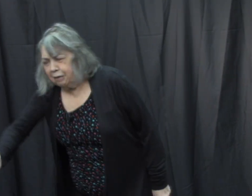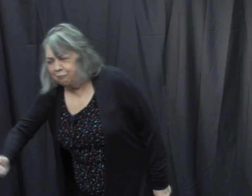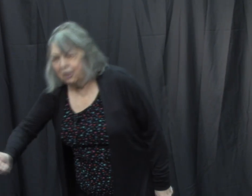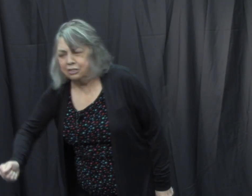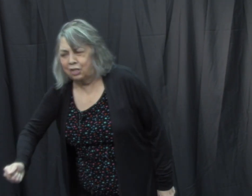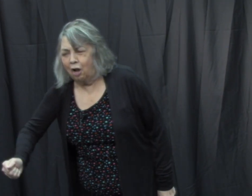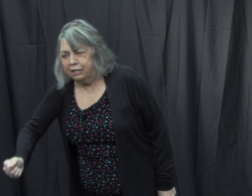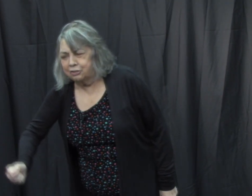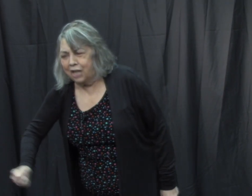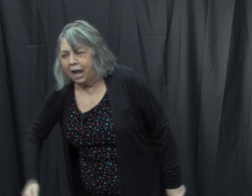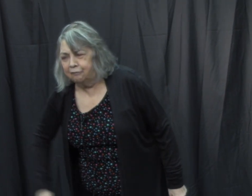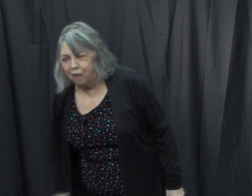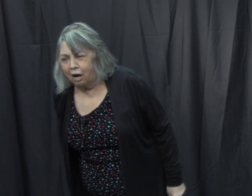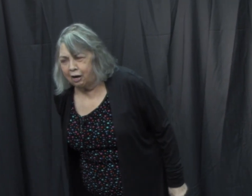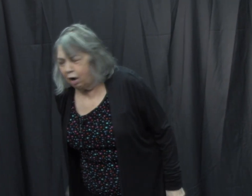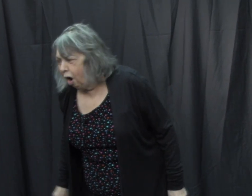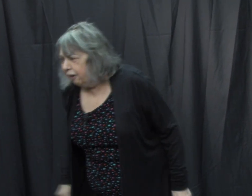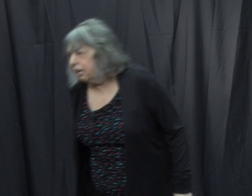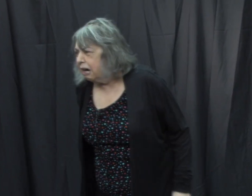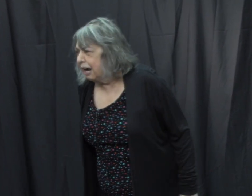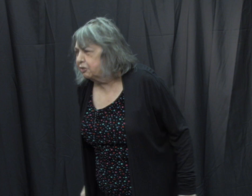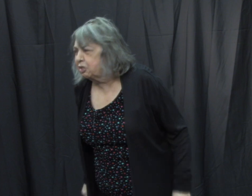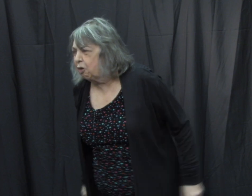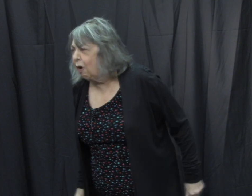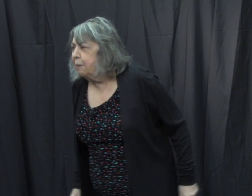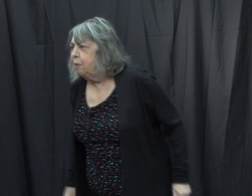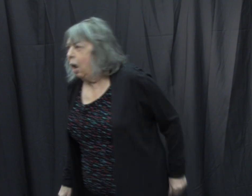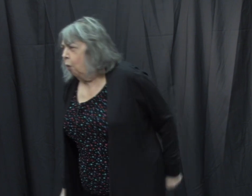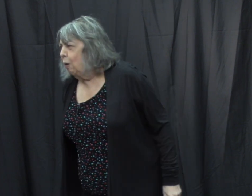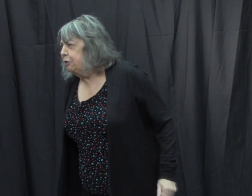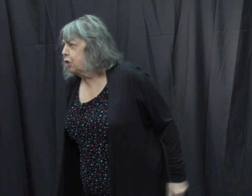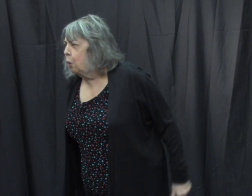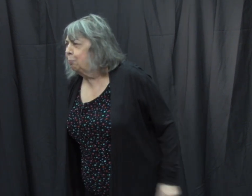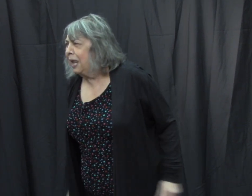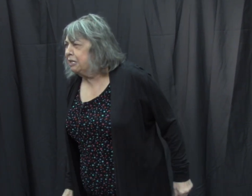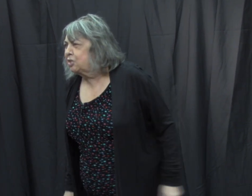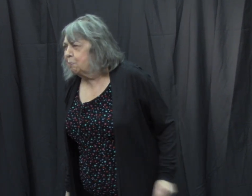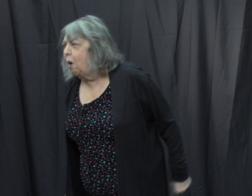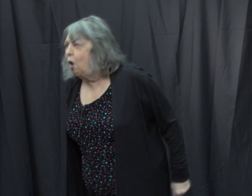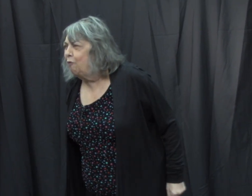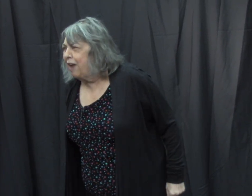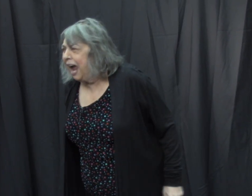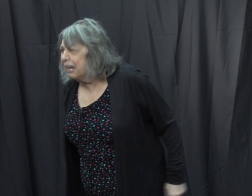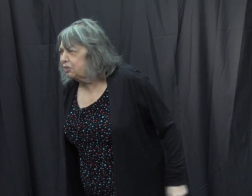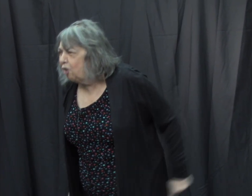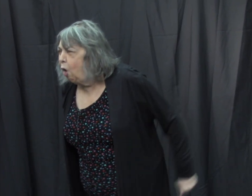fist on his head very hard. And I screamed, would you please move, asshole?